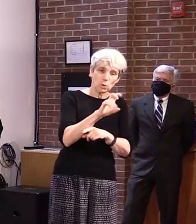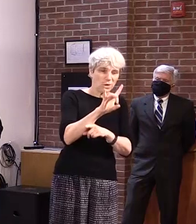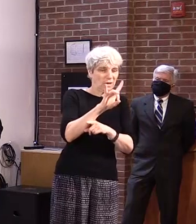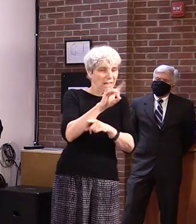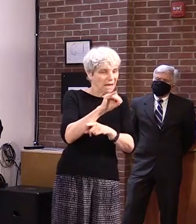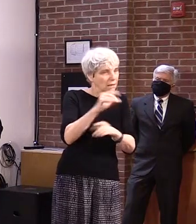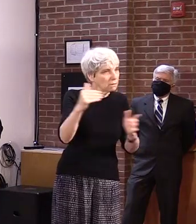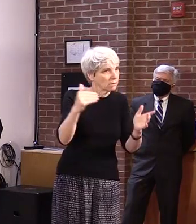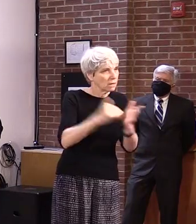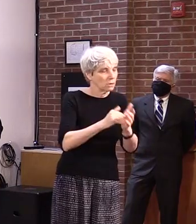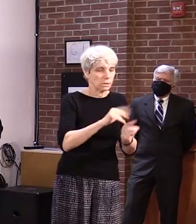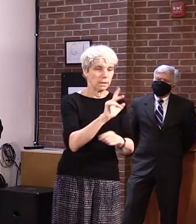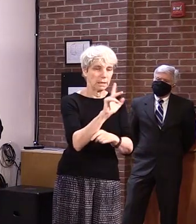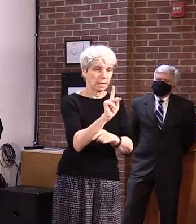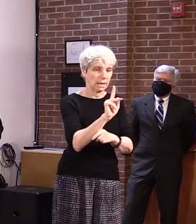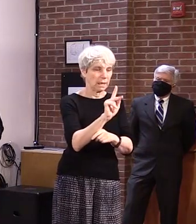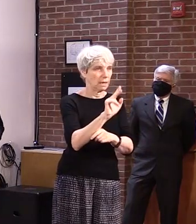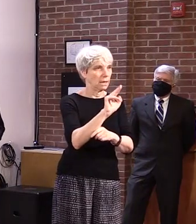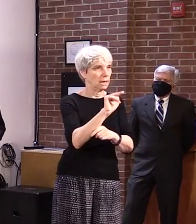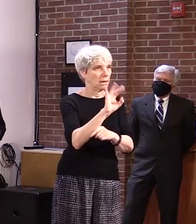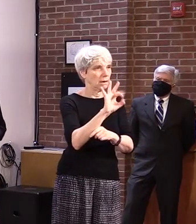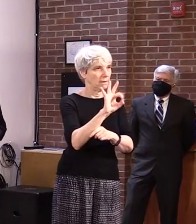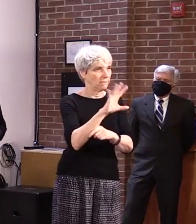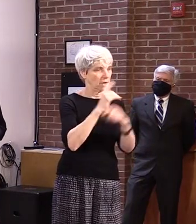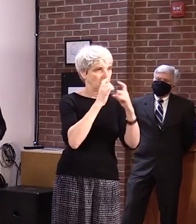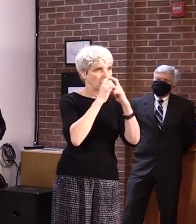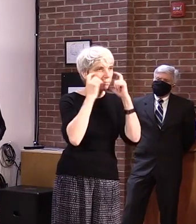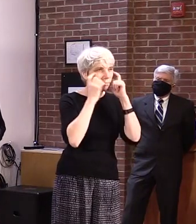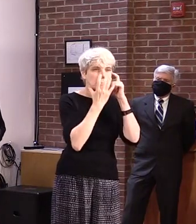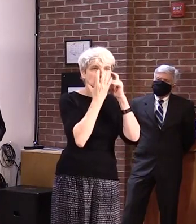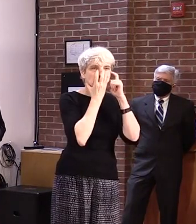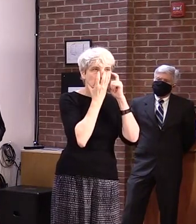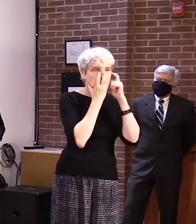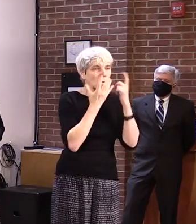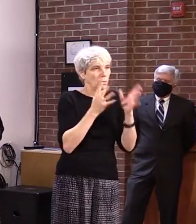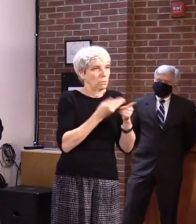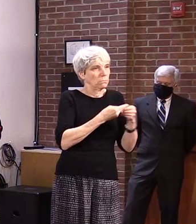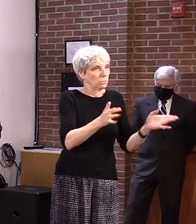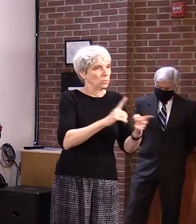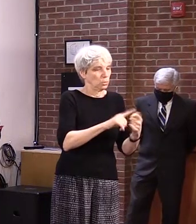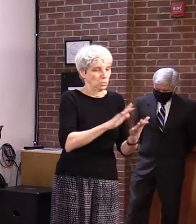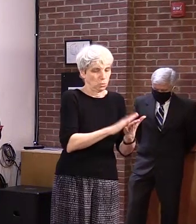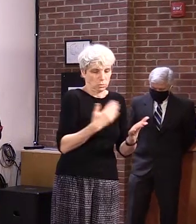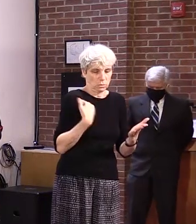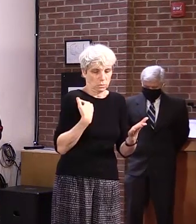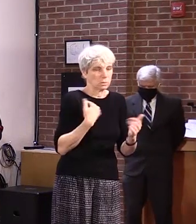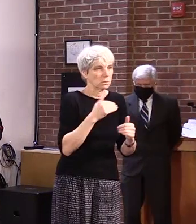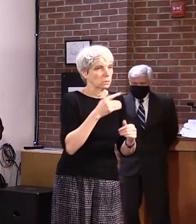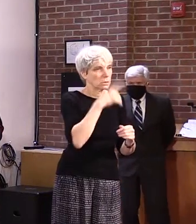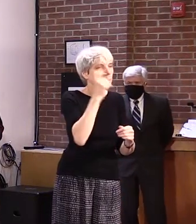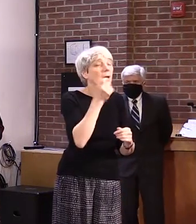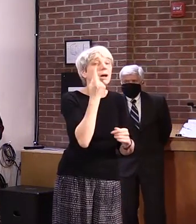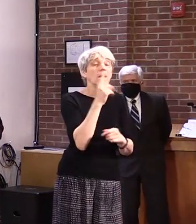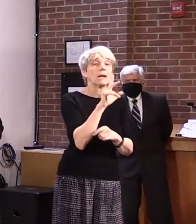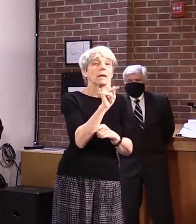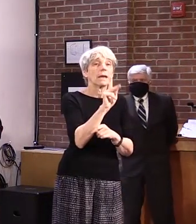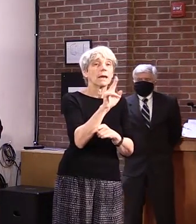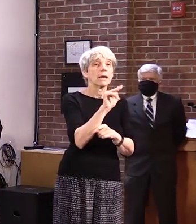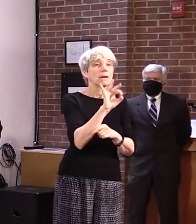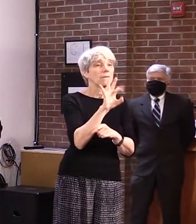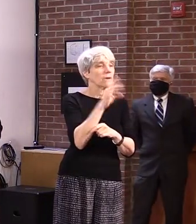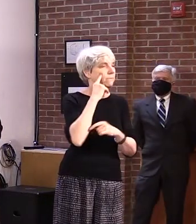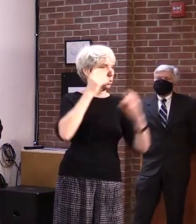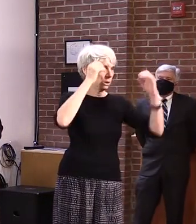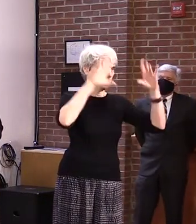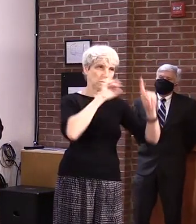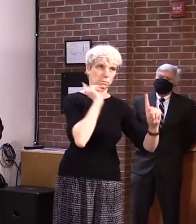KN95 face masks that we provide to schools in the distribution earlier this summer. The KN95s are for educator use, for